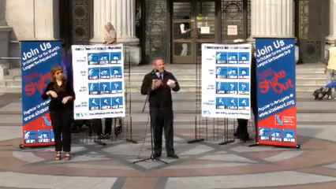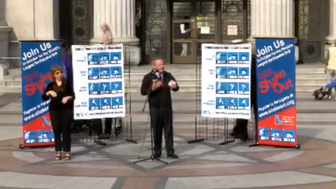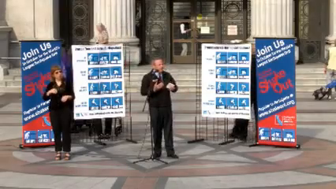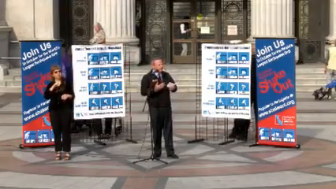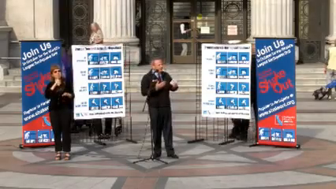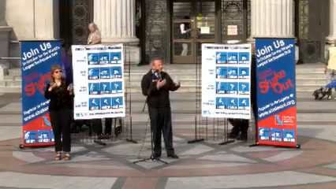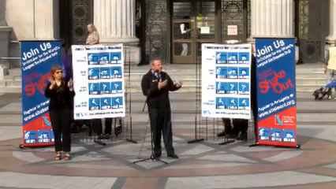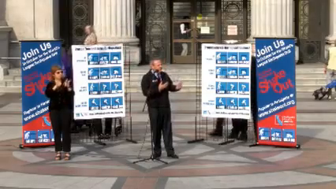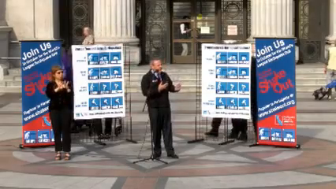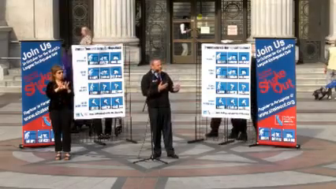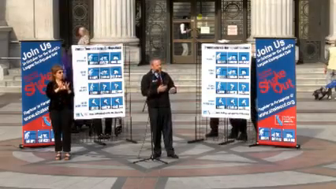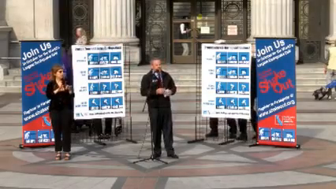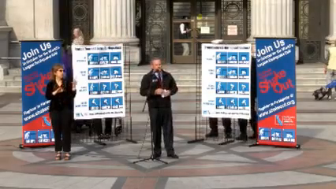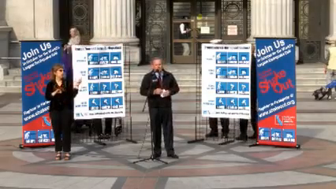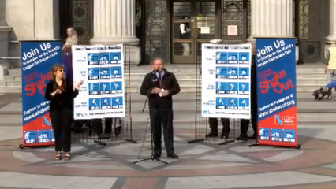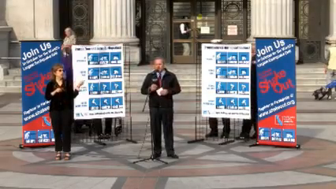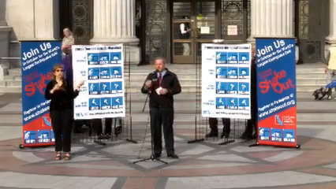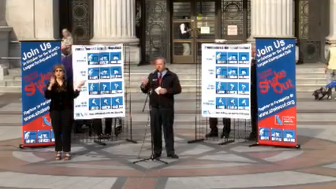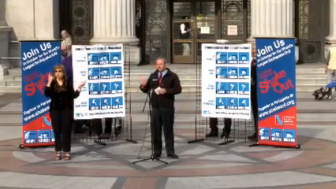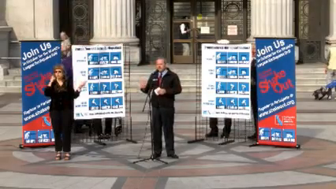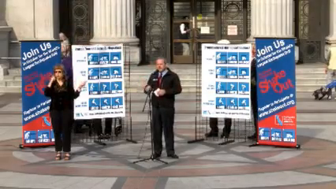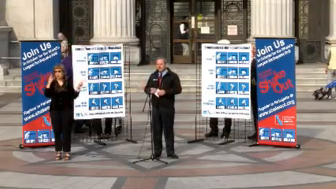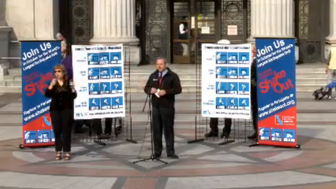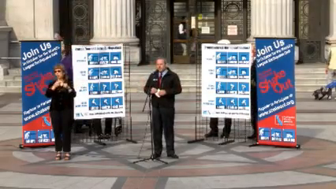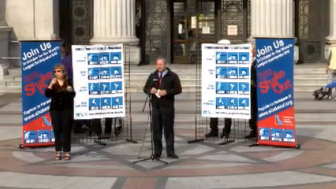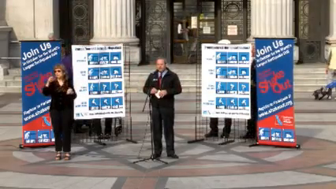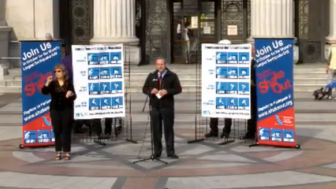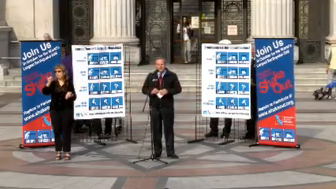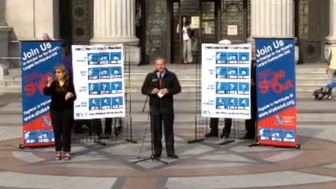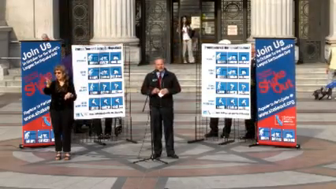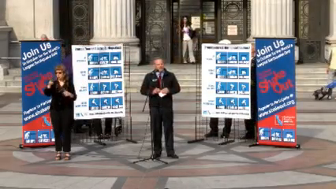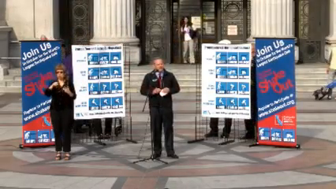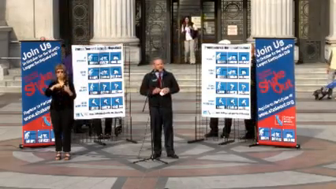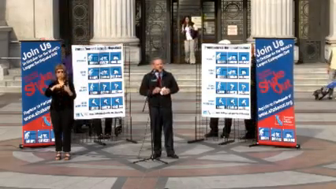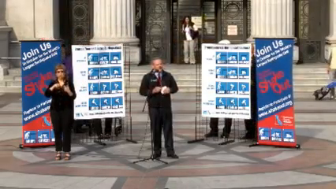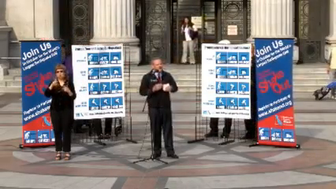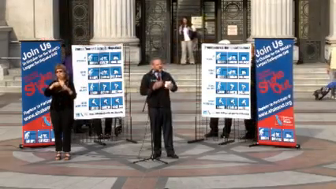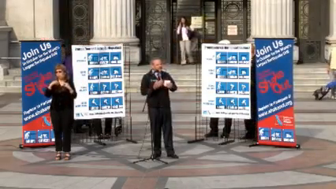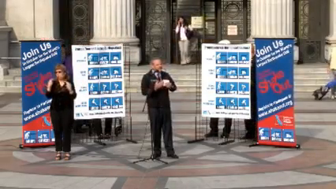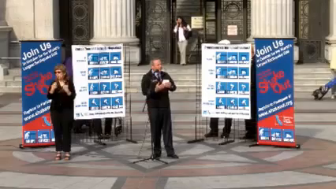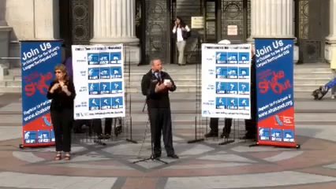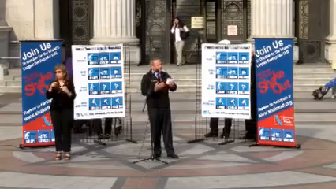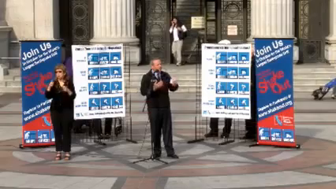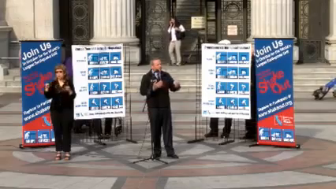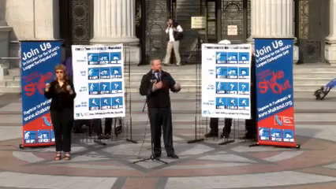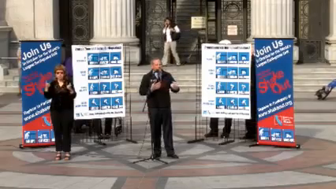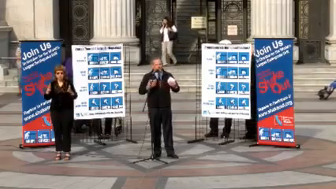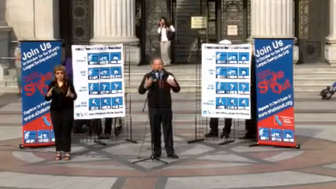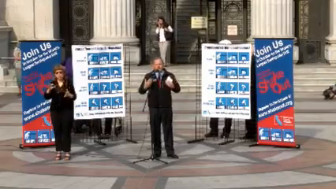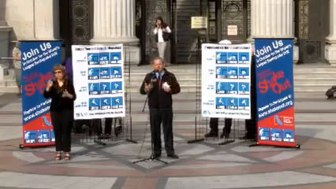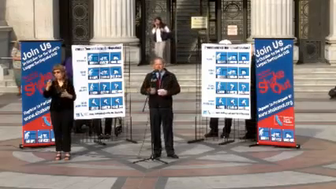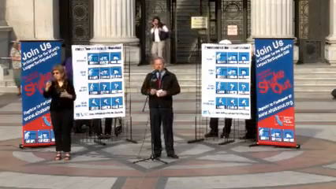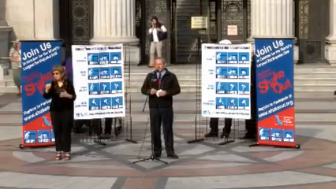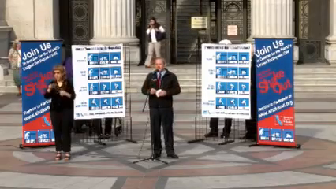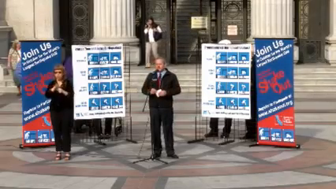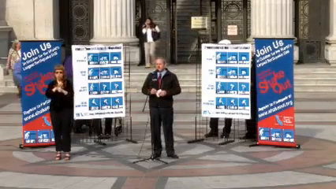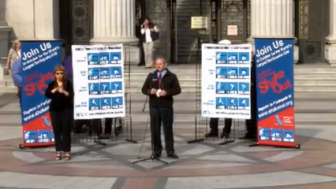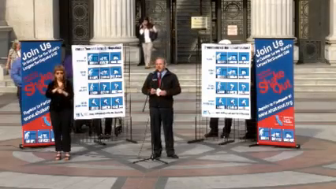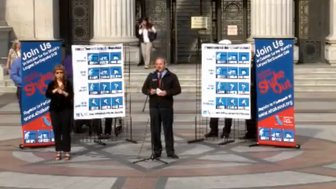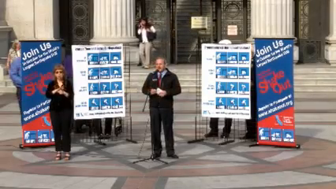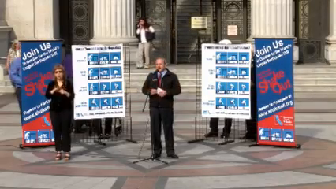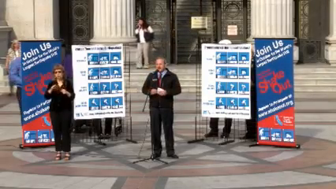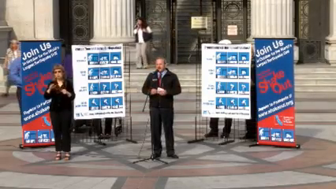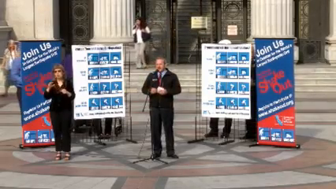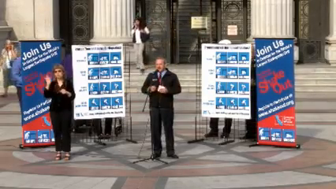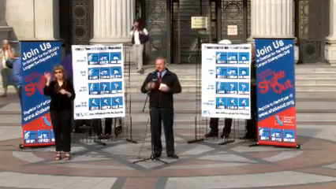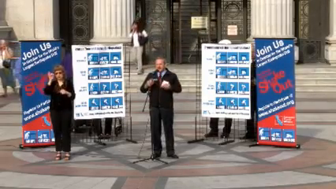today. You've heard from the mayor. You've heard from the regional administrator of FEMA, local, federal. Now you're hearing from the